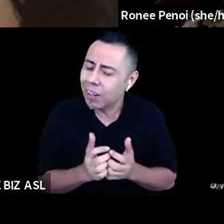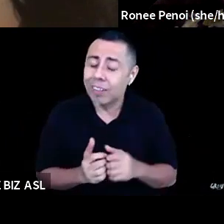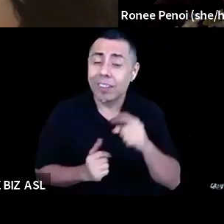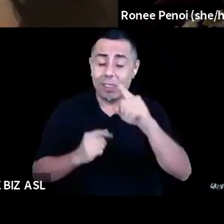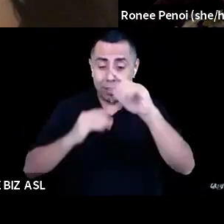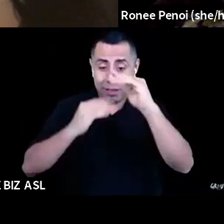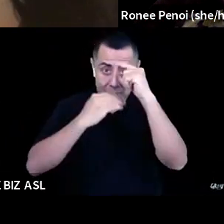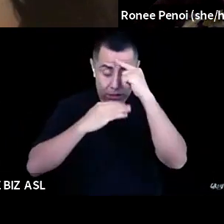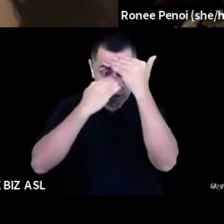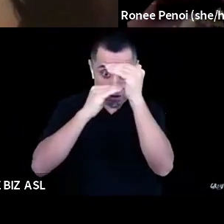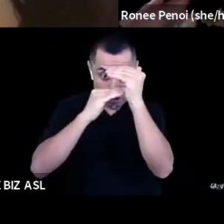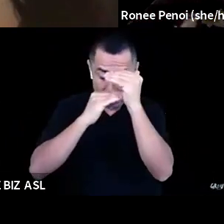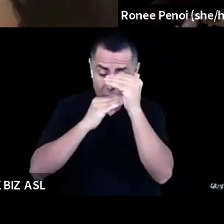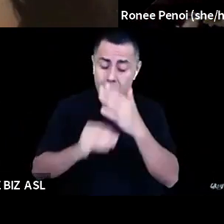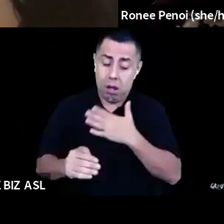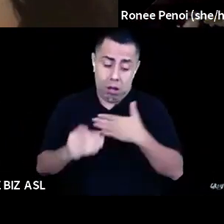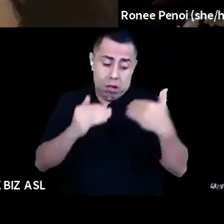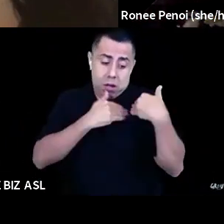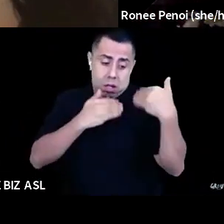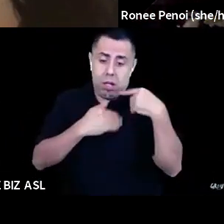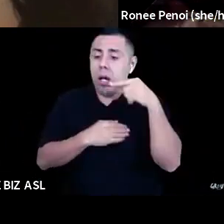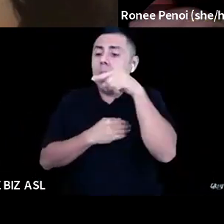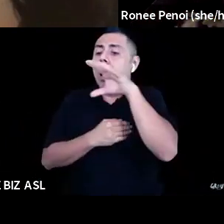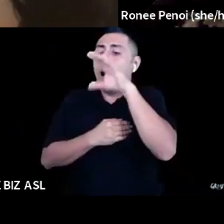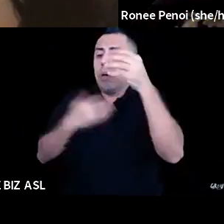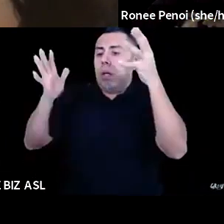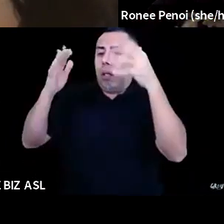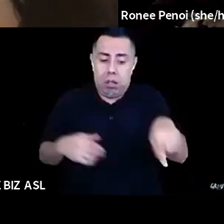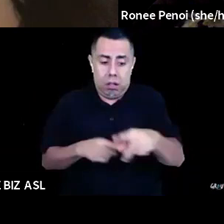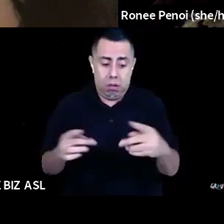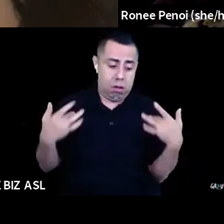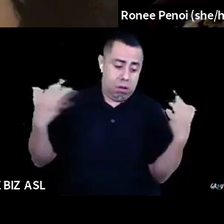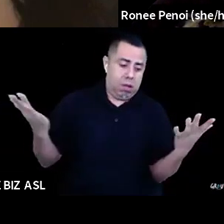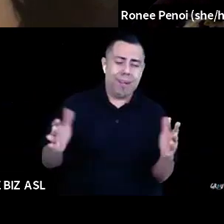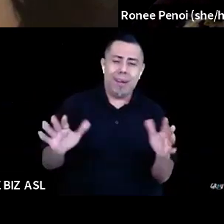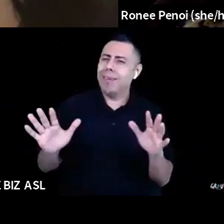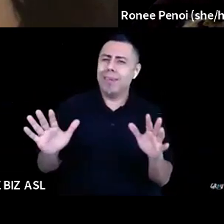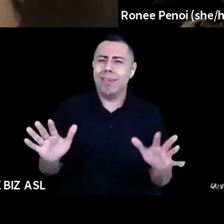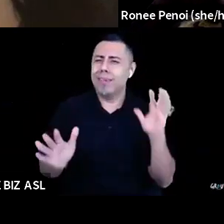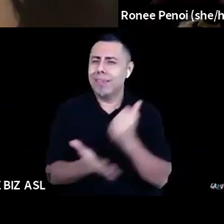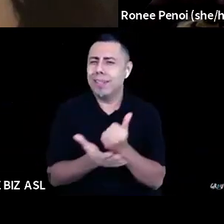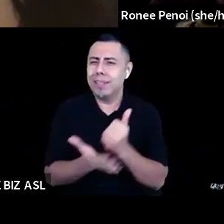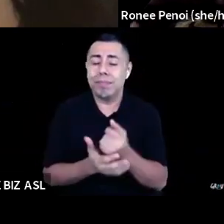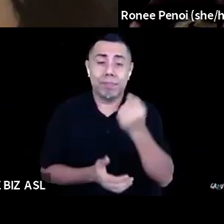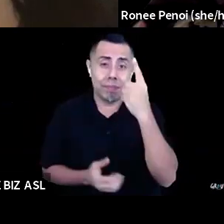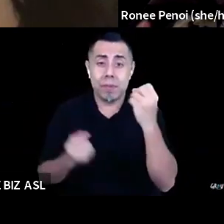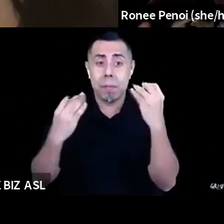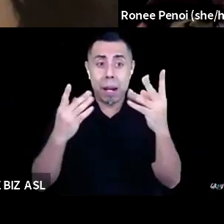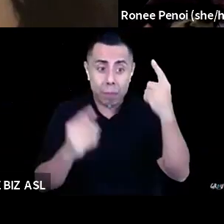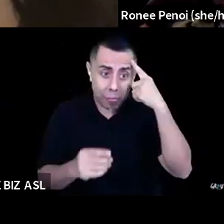our full potential. Because I think for a lot of people, this idea of, oh, sustainability is something that you can only do if you actually have the time and energy and extra resources,